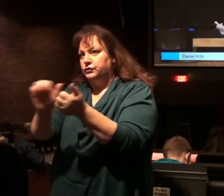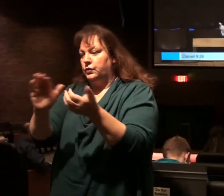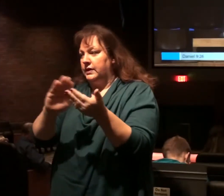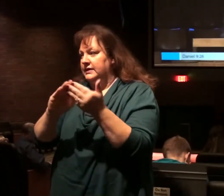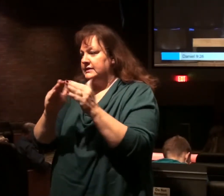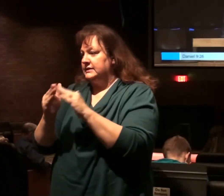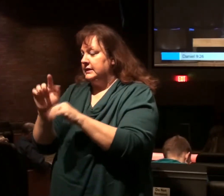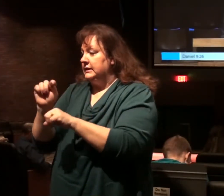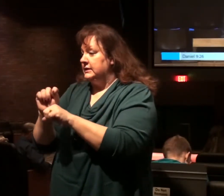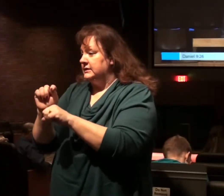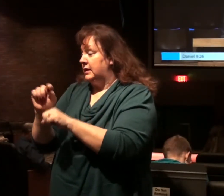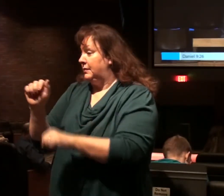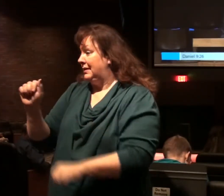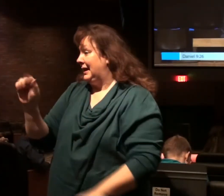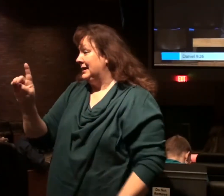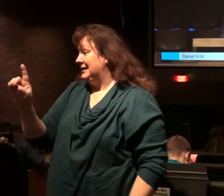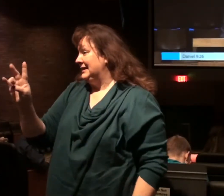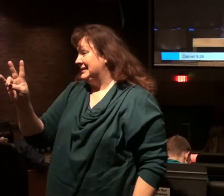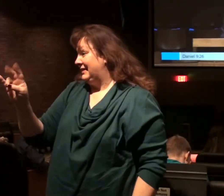temple in 70 A.D.